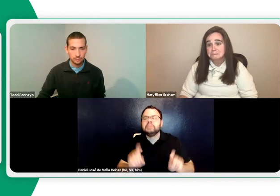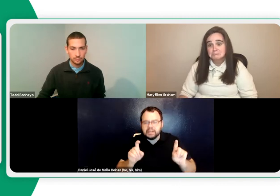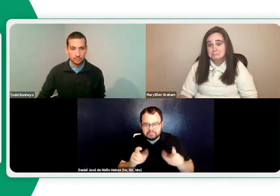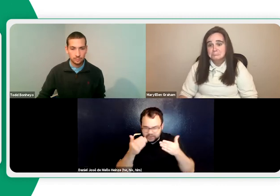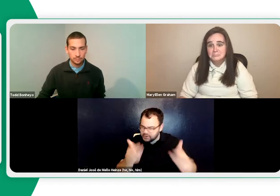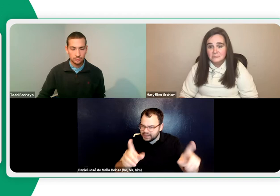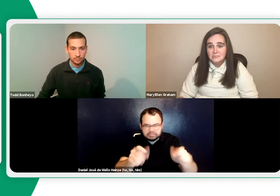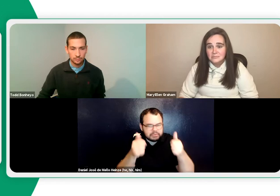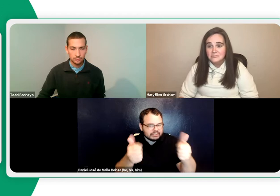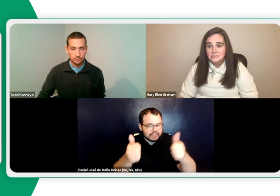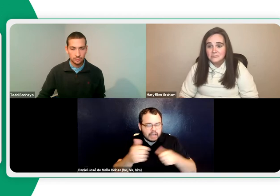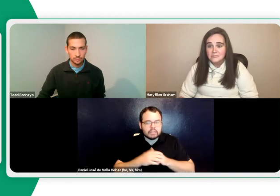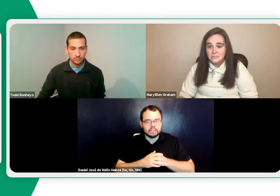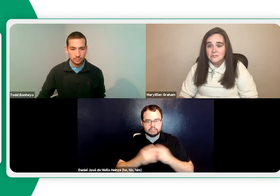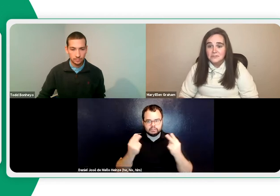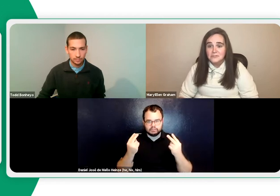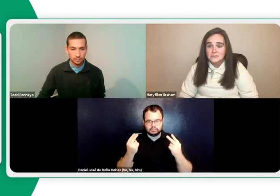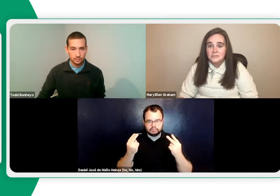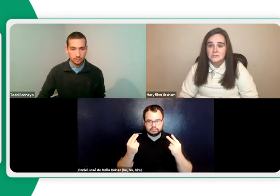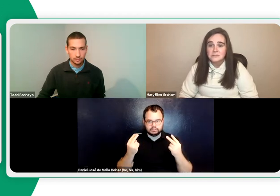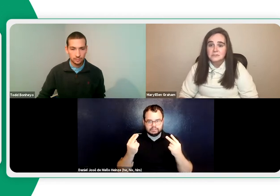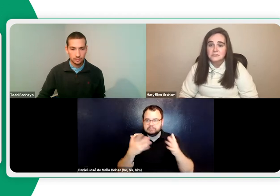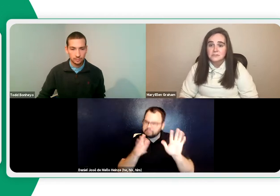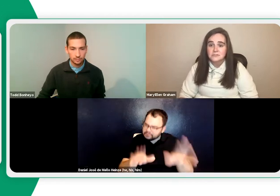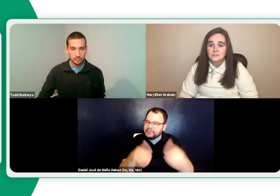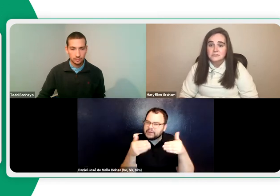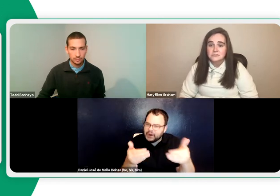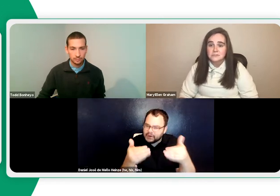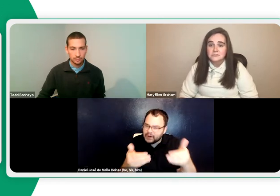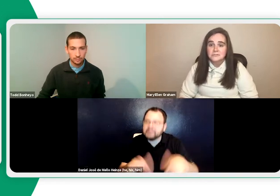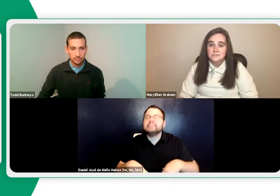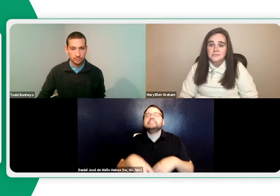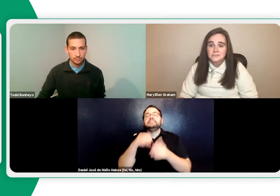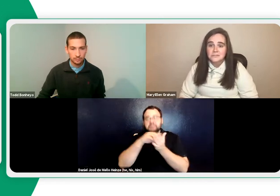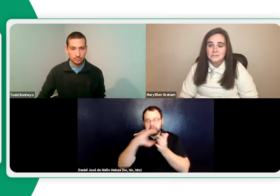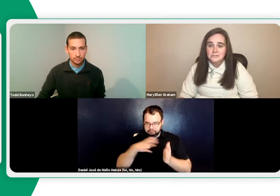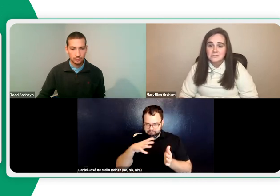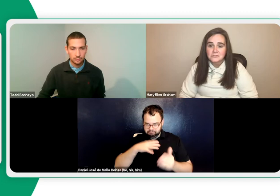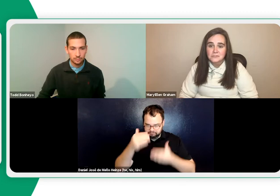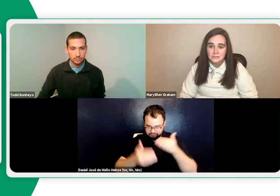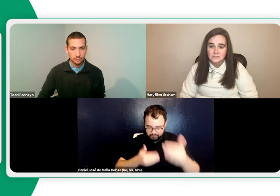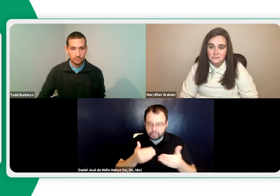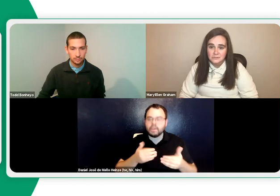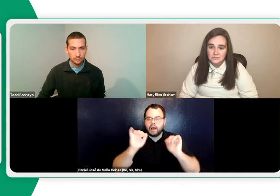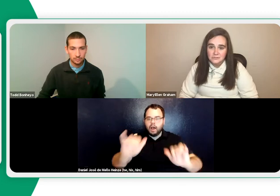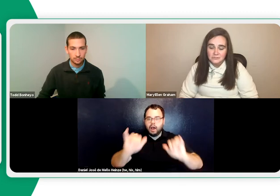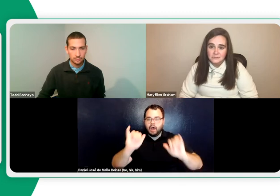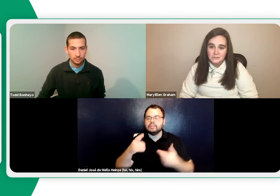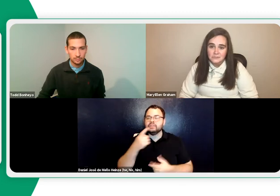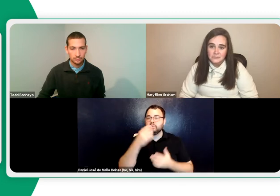And I say, just test it out. Go ahead and experiment with it. And they would look at me kind of, ugh, like unsure. And I said,